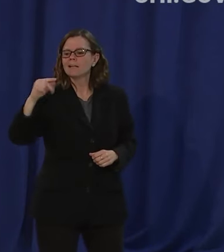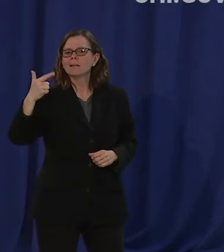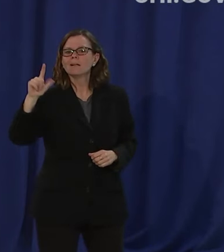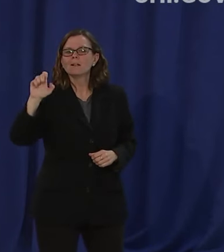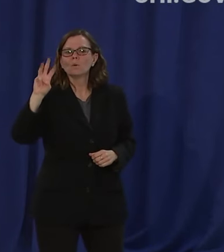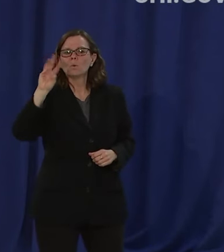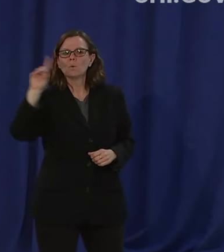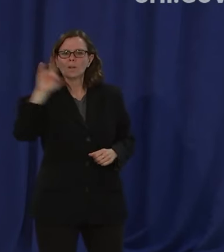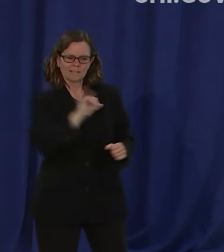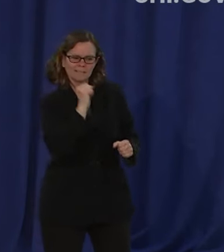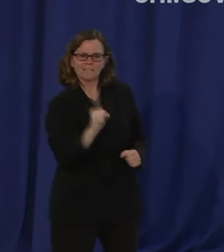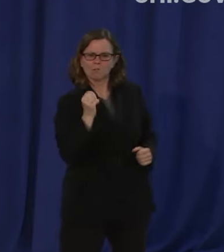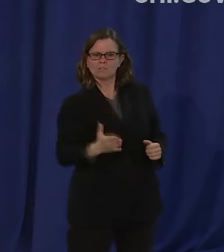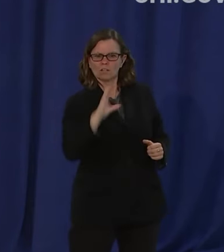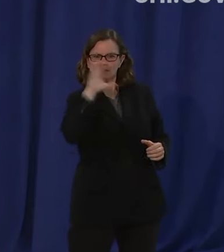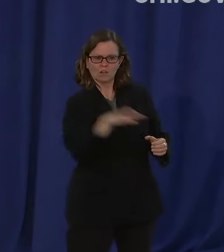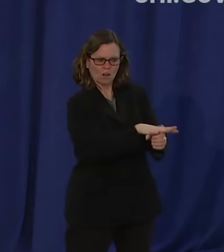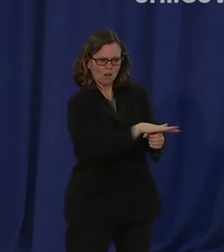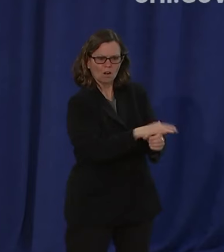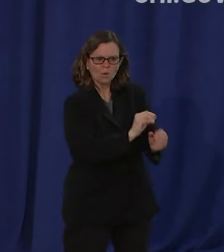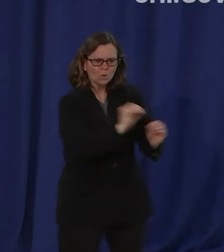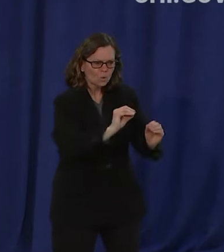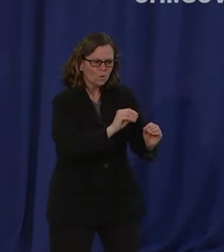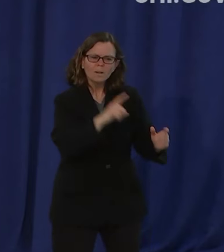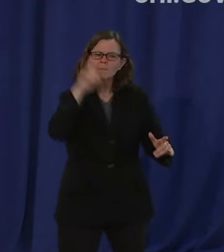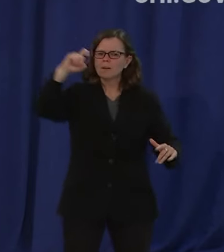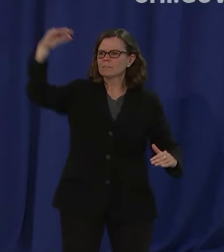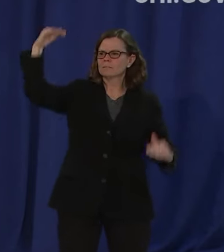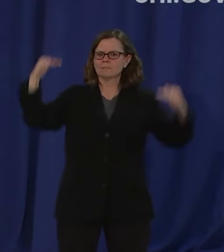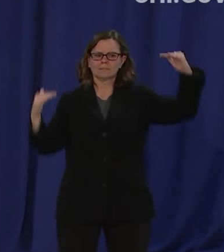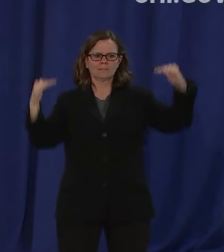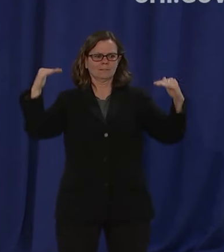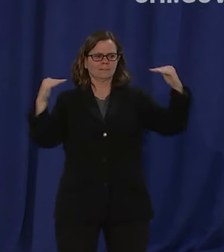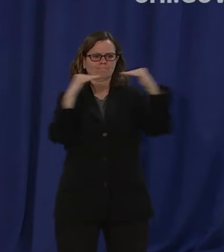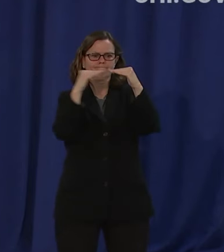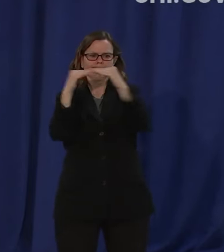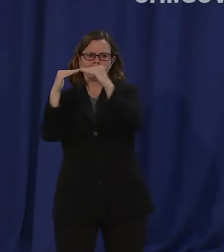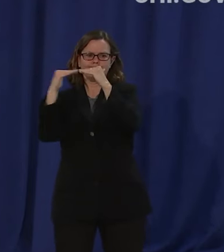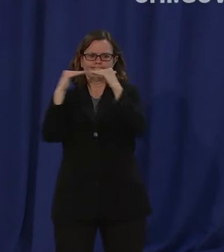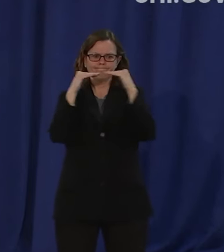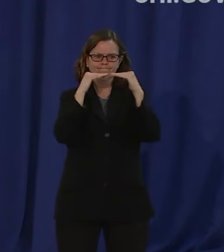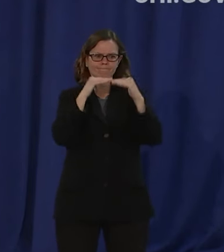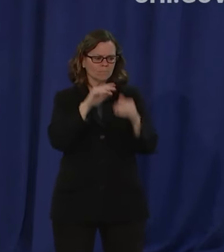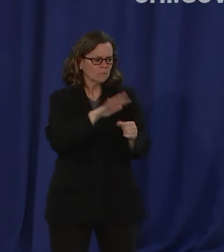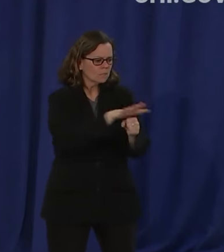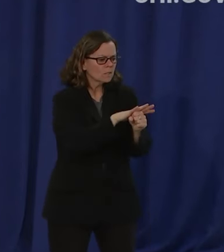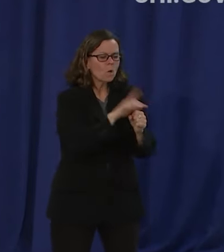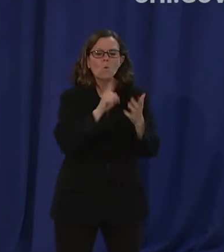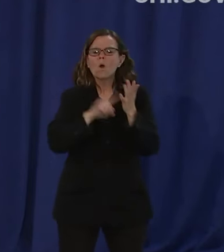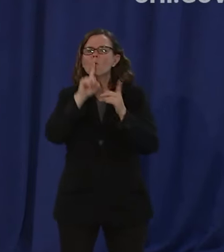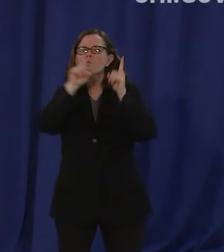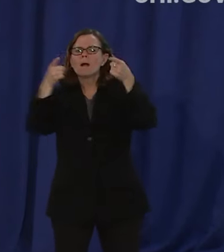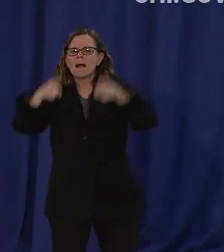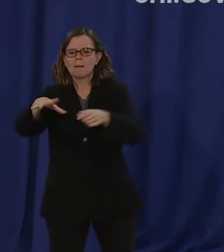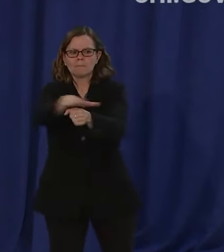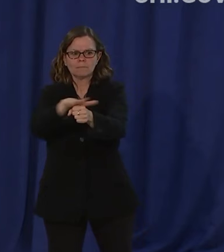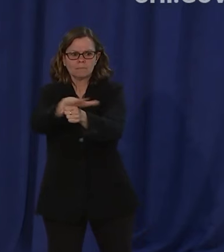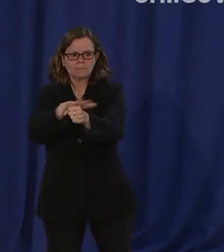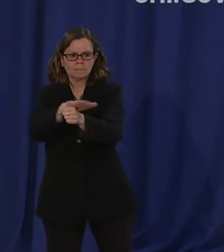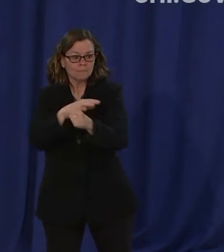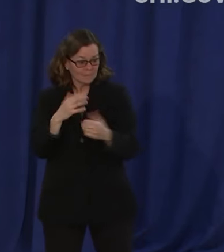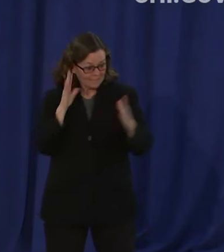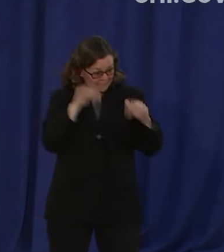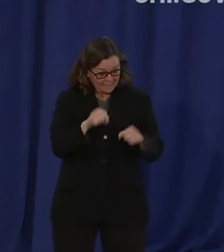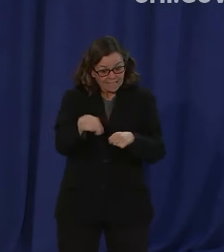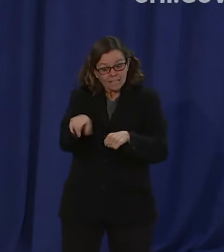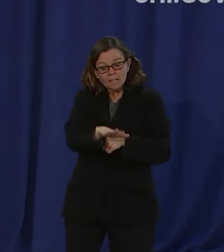that is consistent with the realities of people's lives and while we are going to continue to encourage people